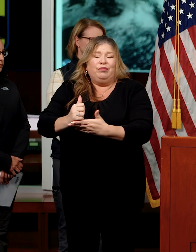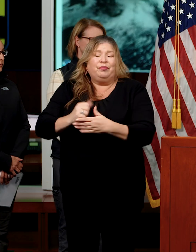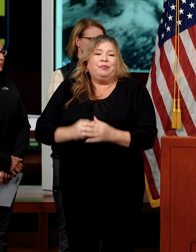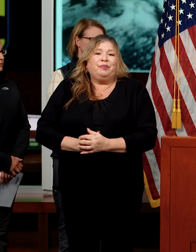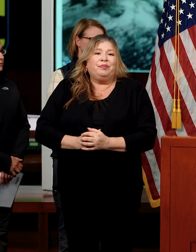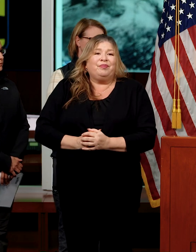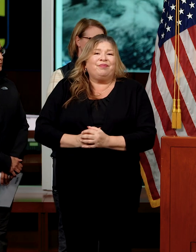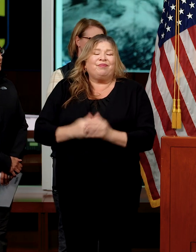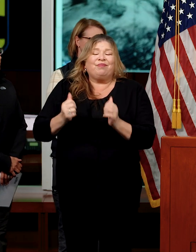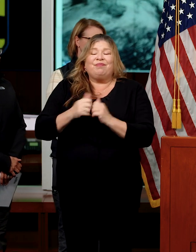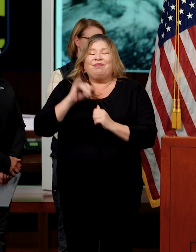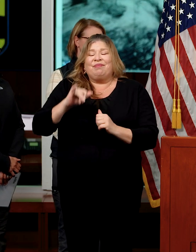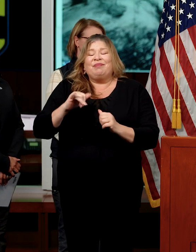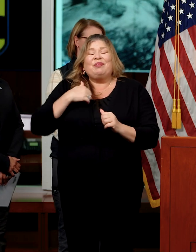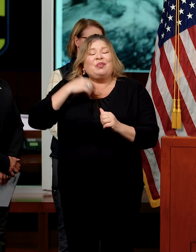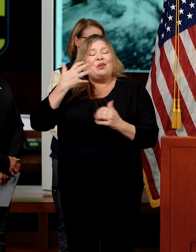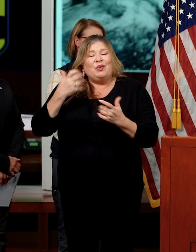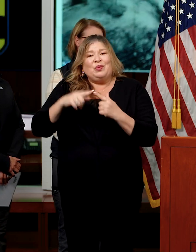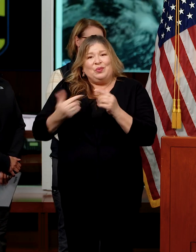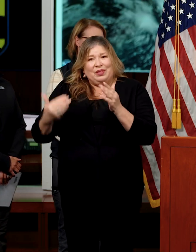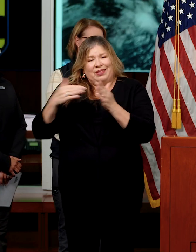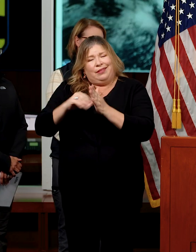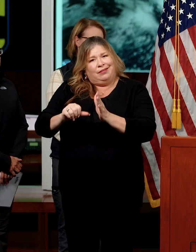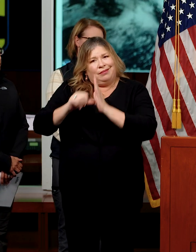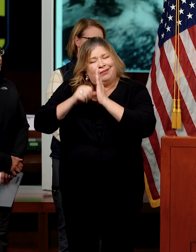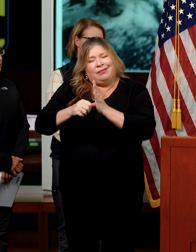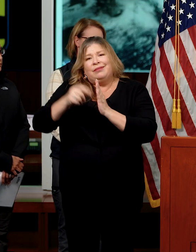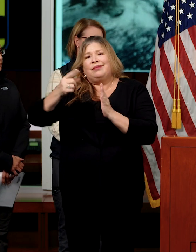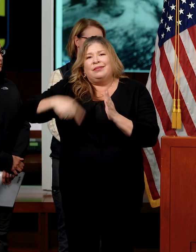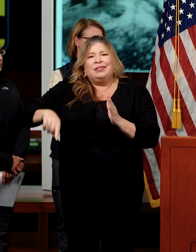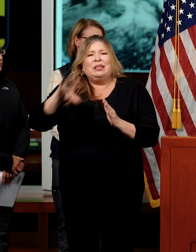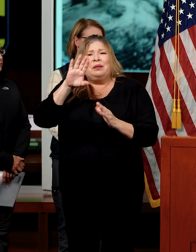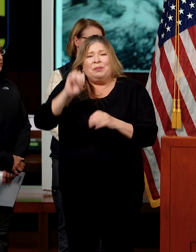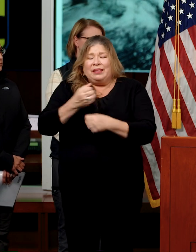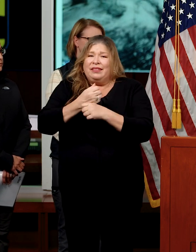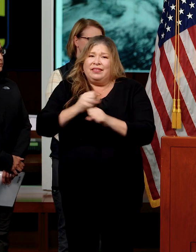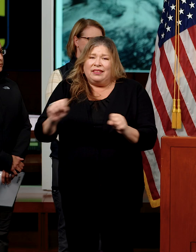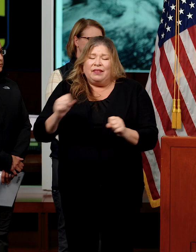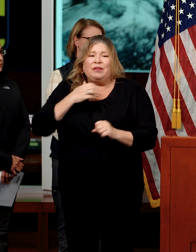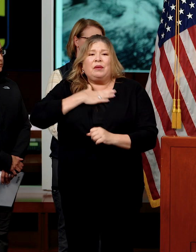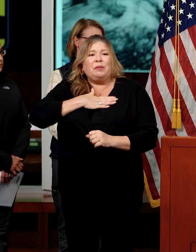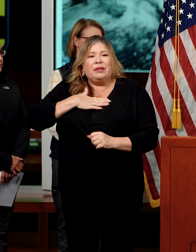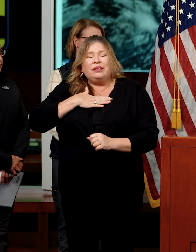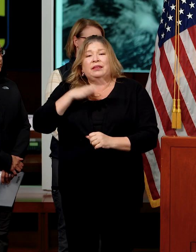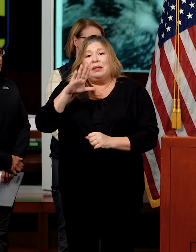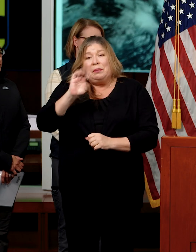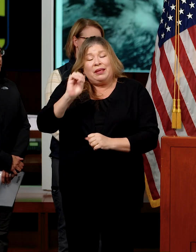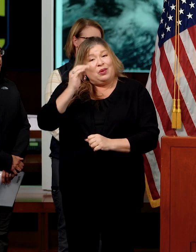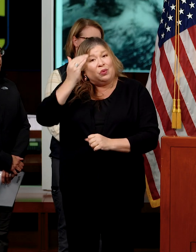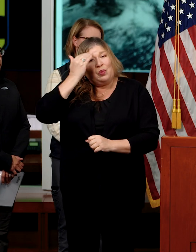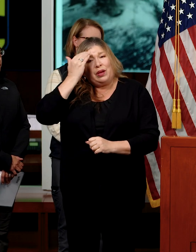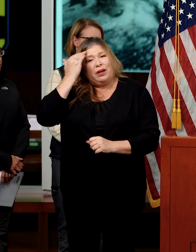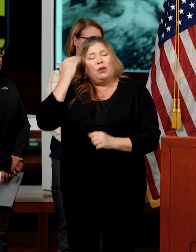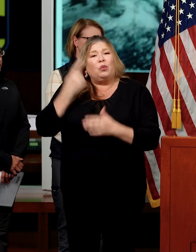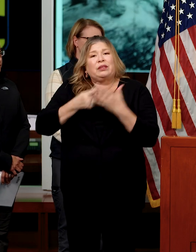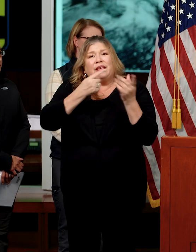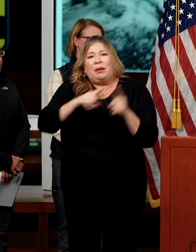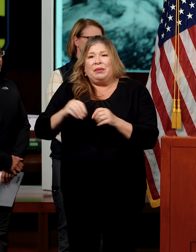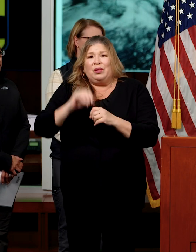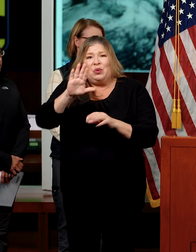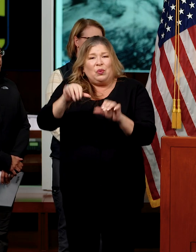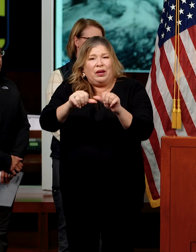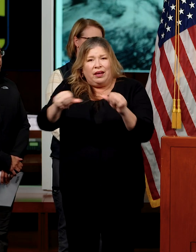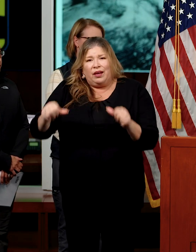So with that, I too would like to just echo public safety is number one. Please be aware of what's going on in your